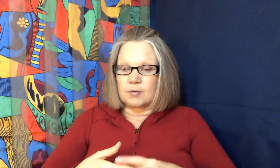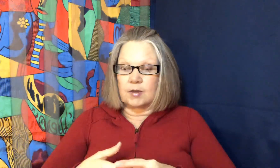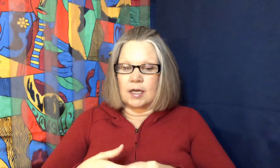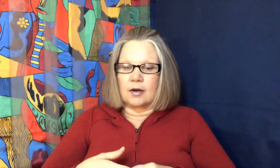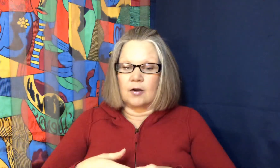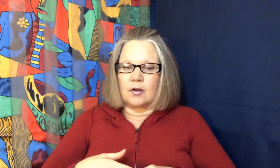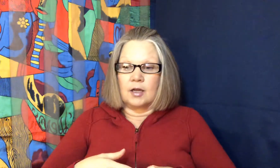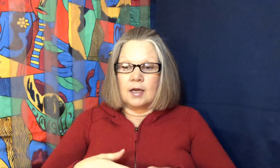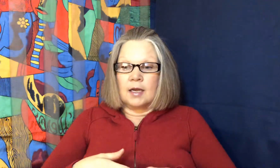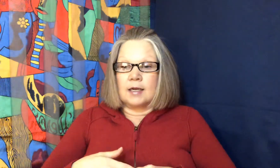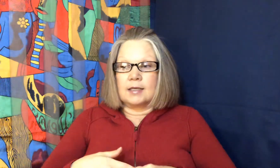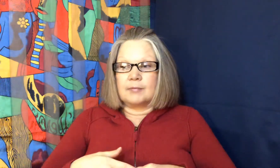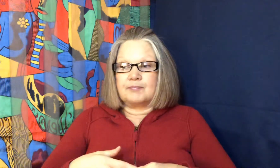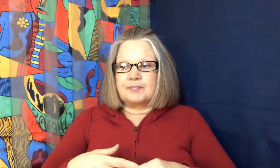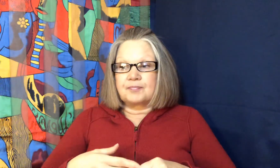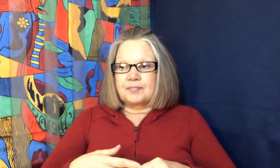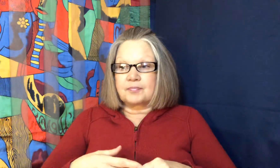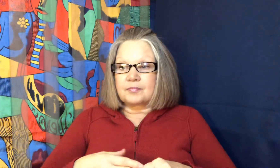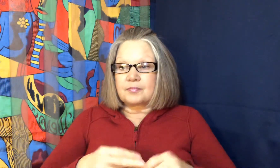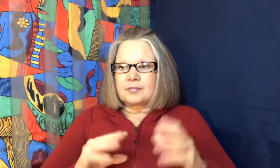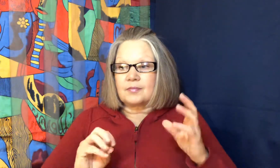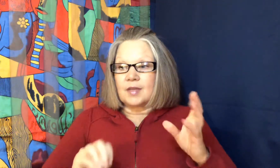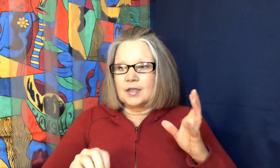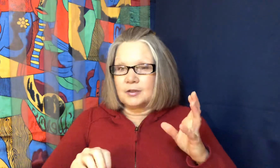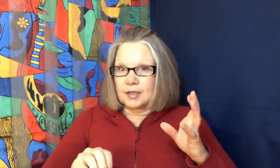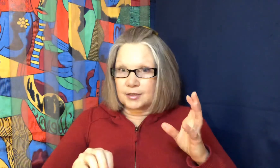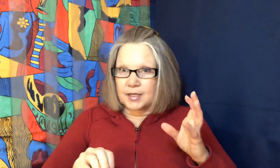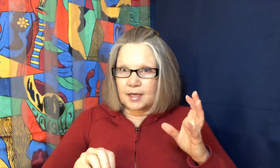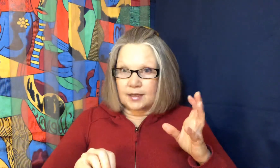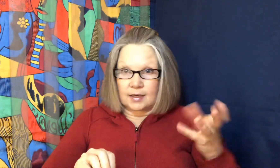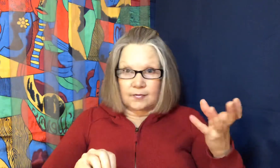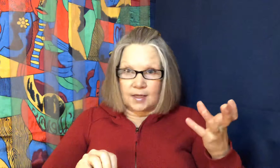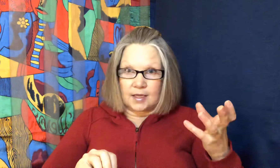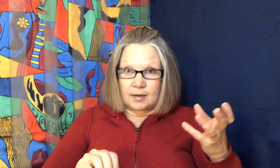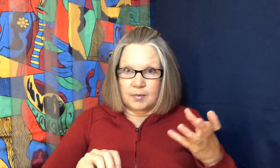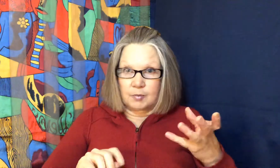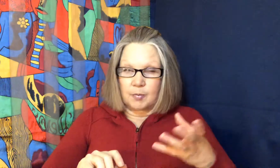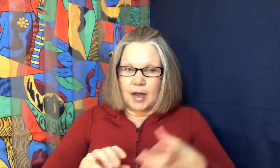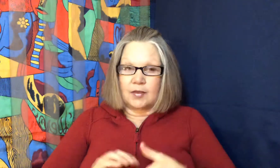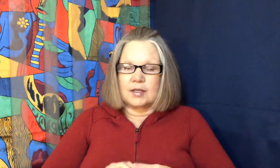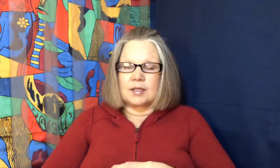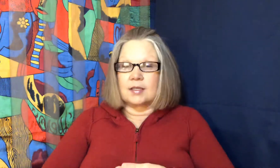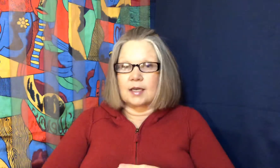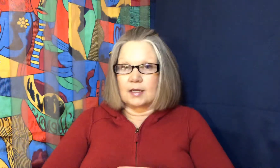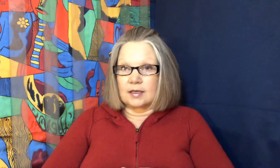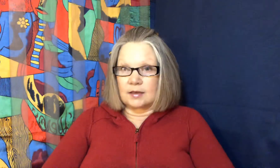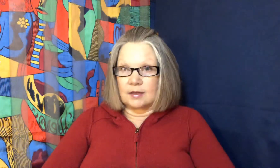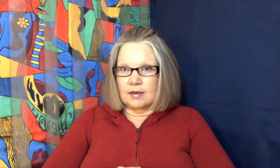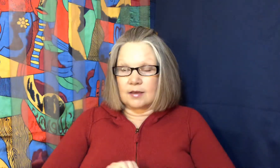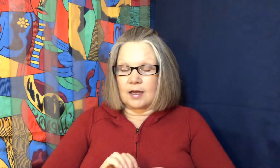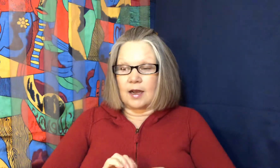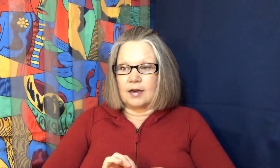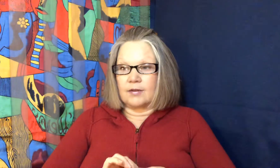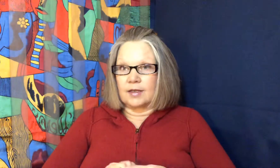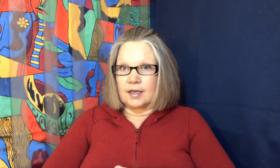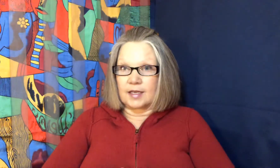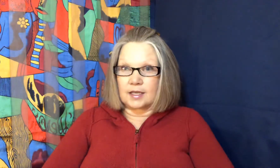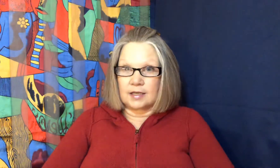one at all you'll understand that I find that a bubble bath is like kind of a healing